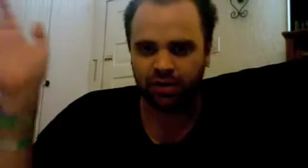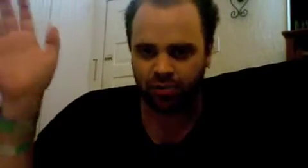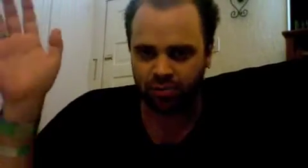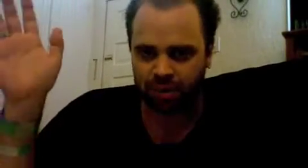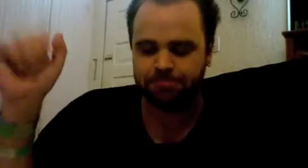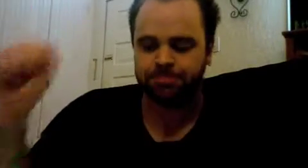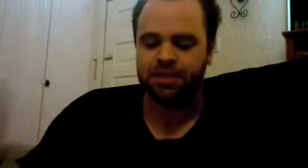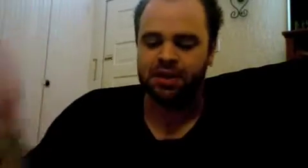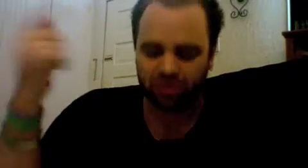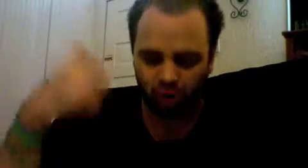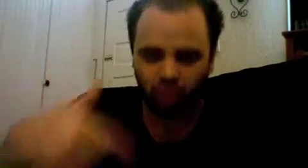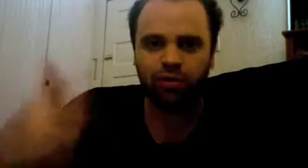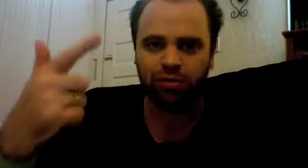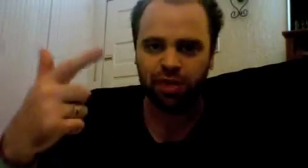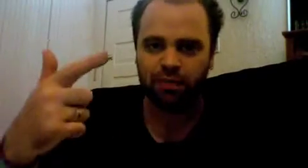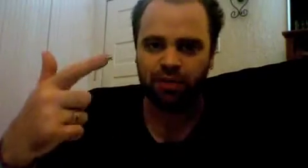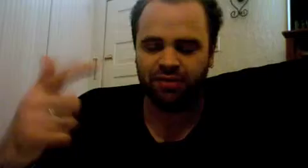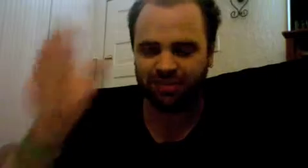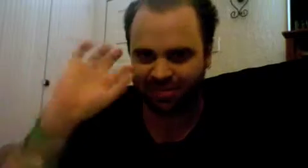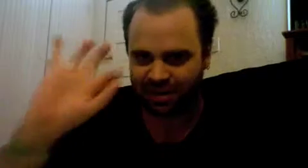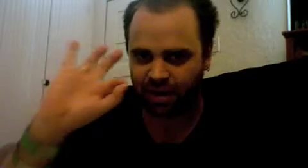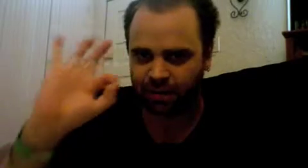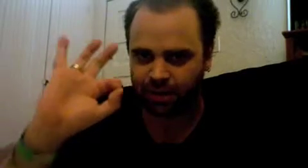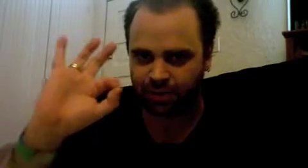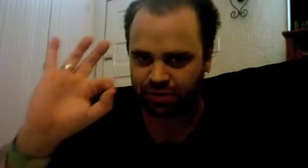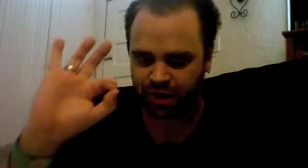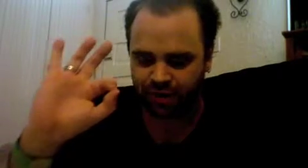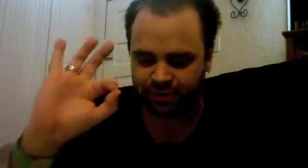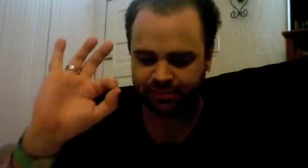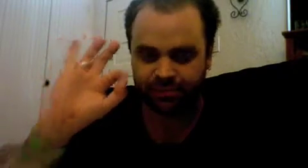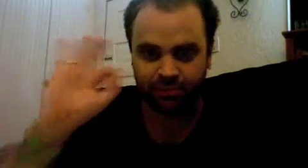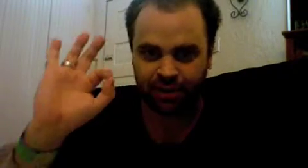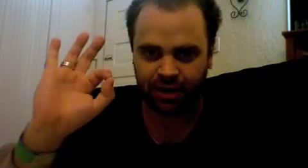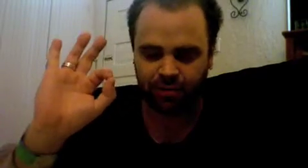right only through that process that God becomes God for Hegel